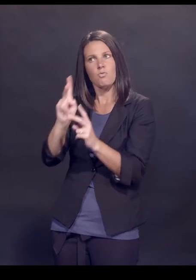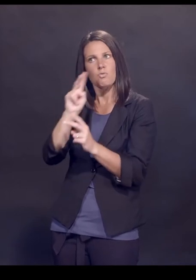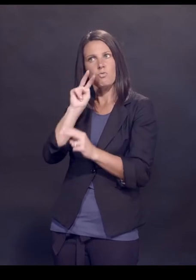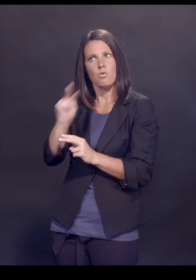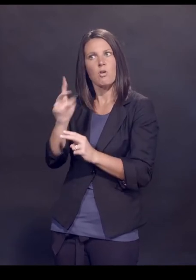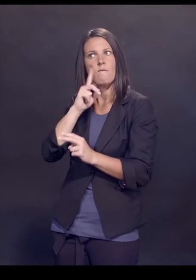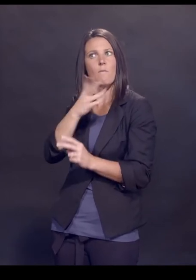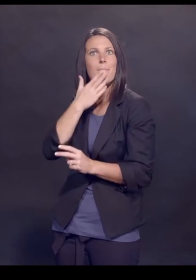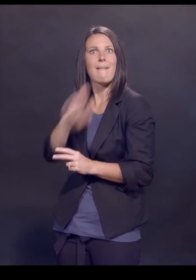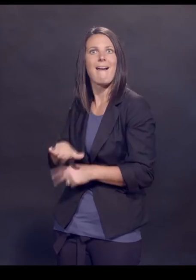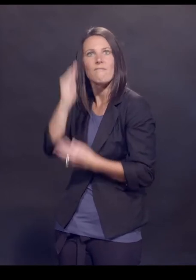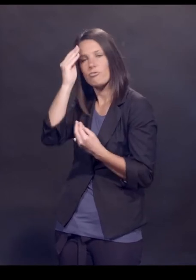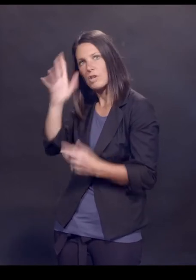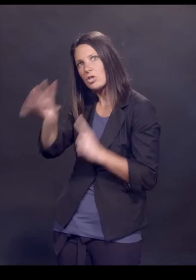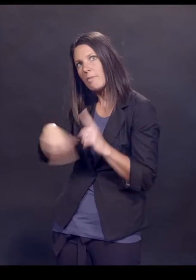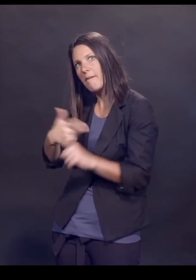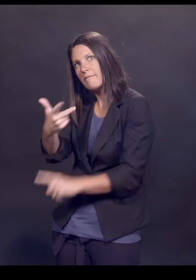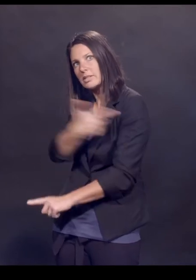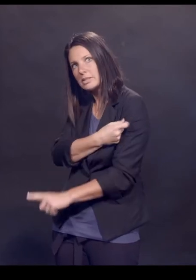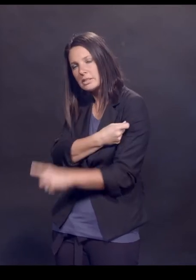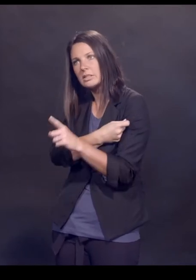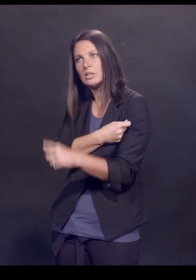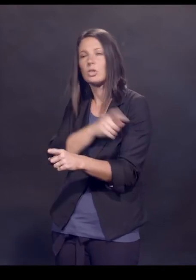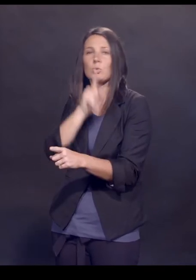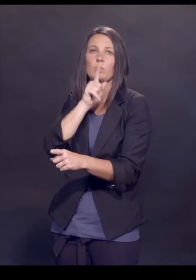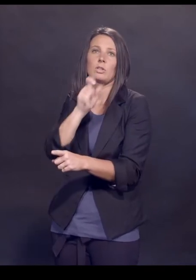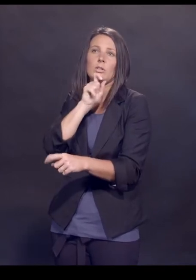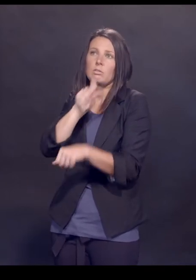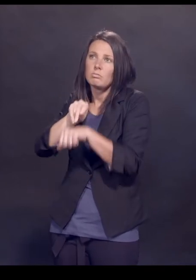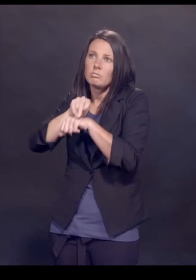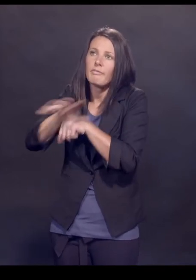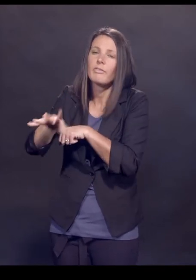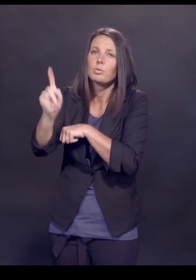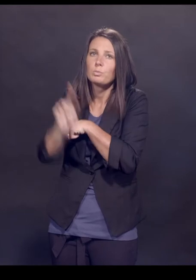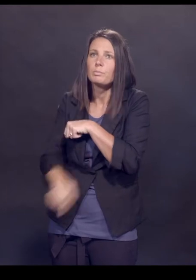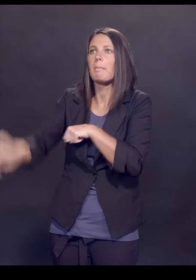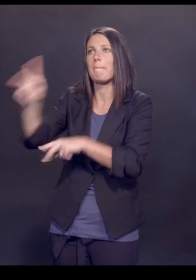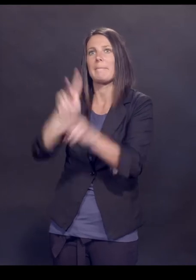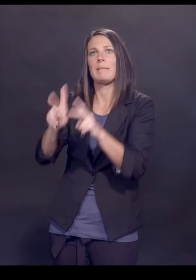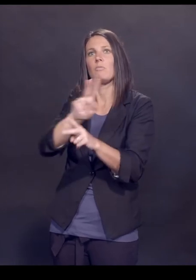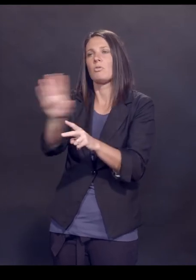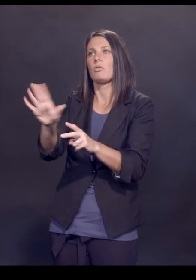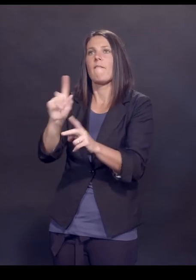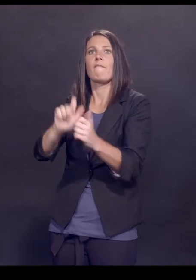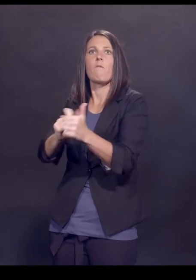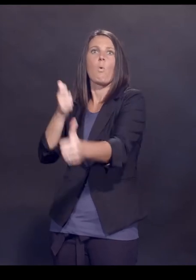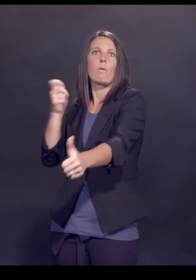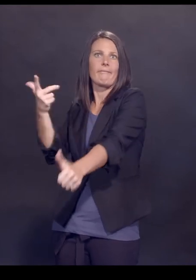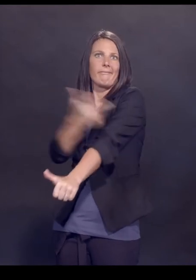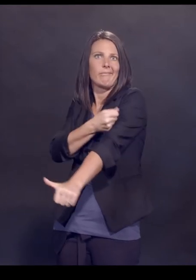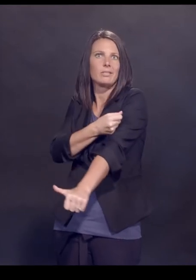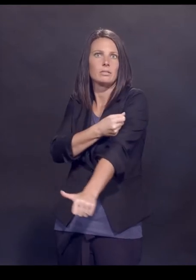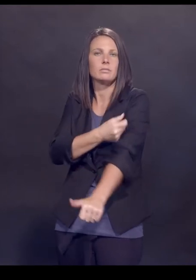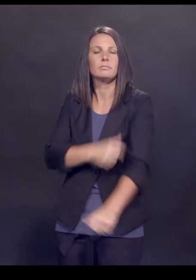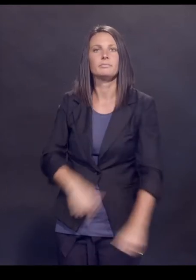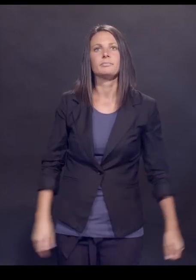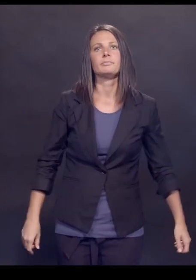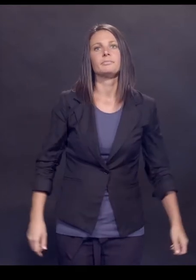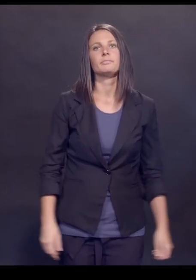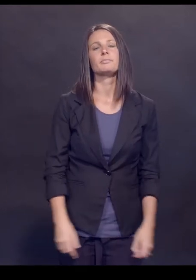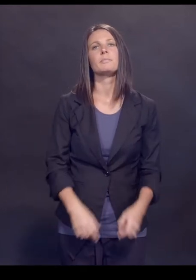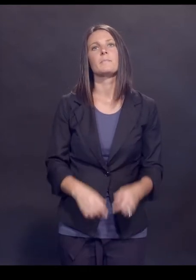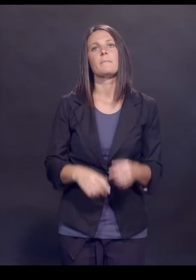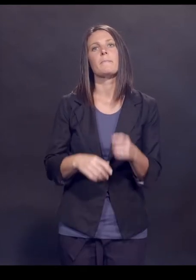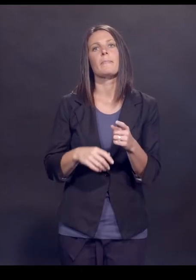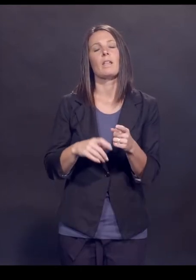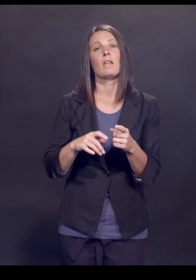frankly, bad information about vaccines that was enormously influential in, in, in getting people to not vaccinate their, their children. But,